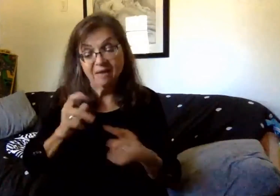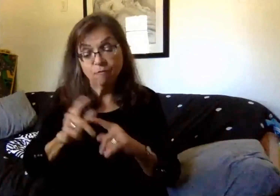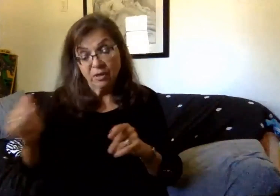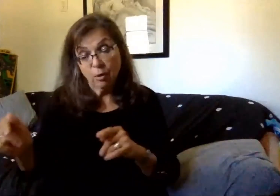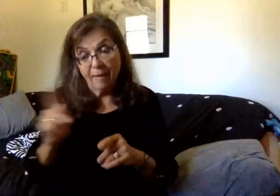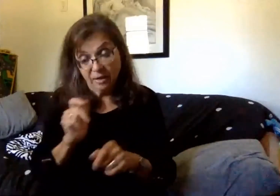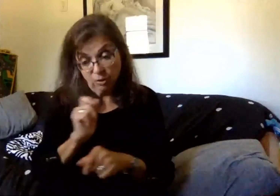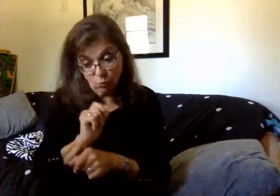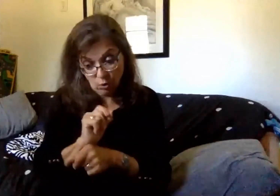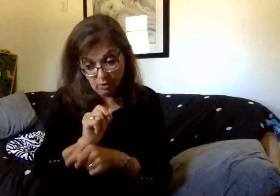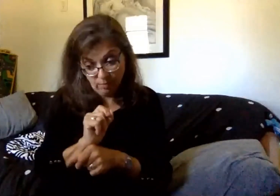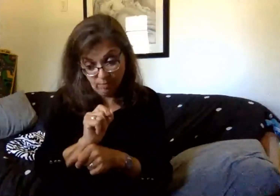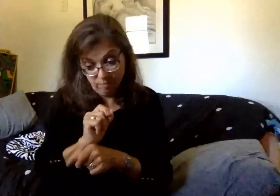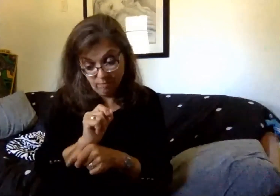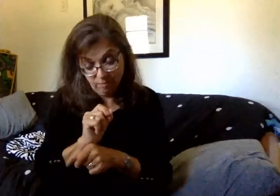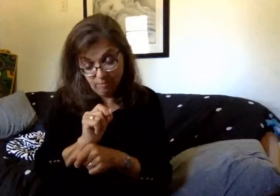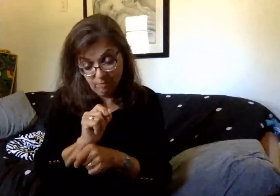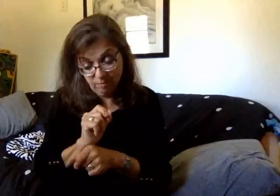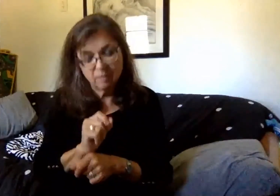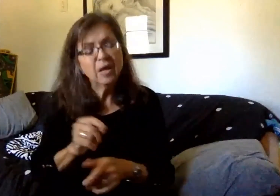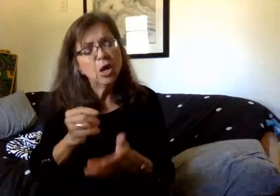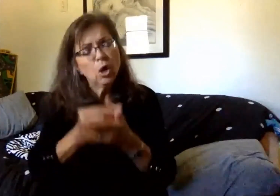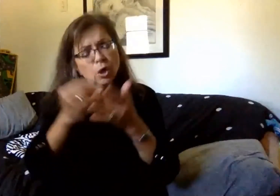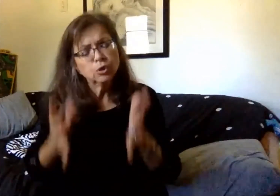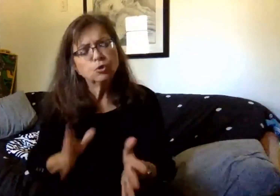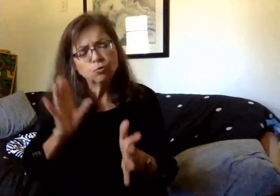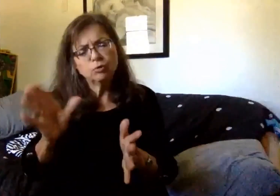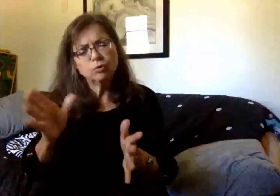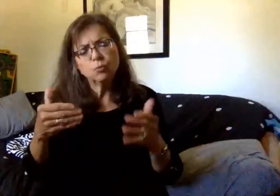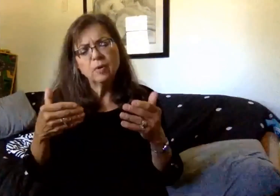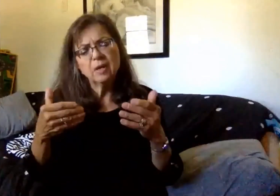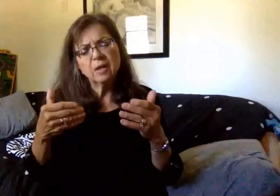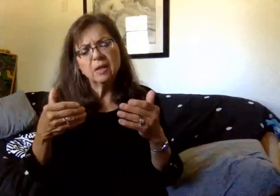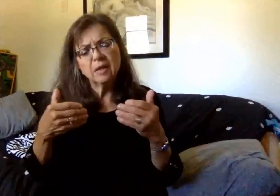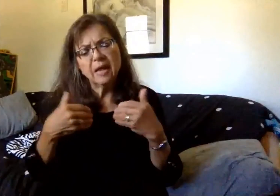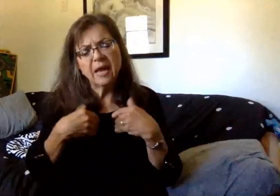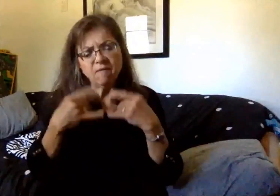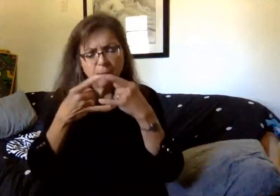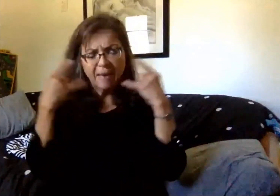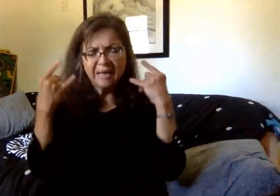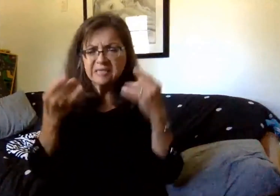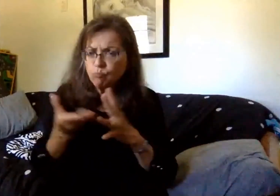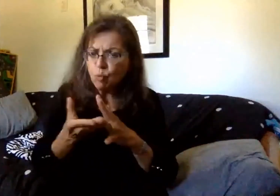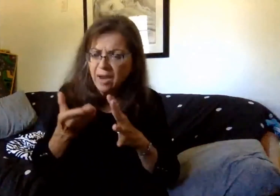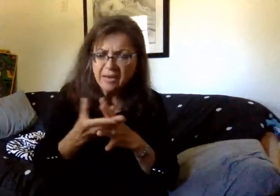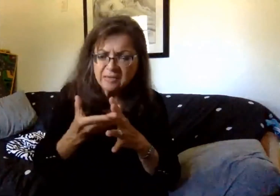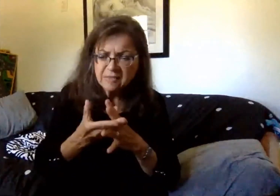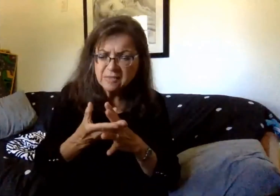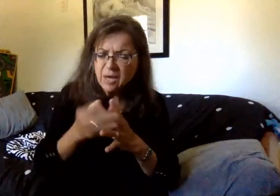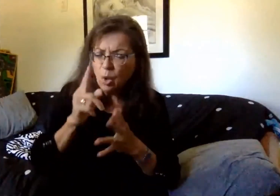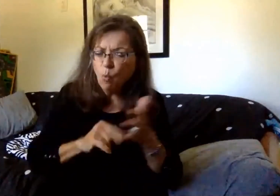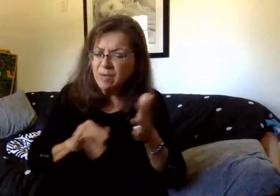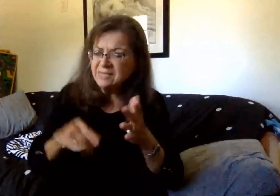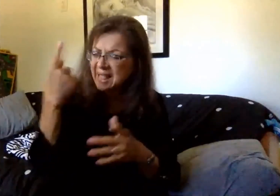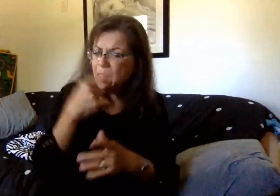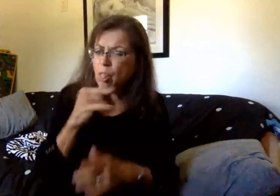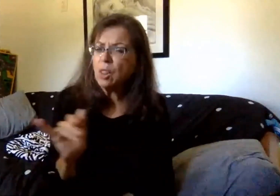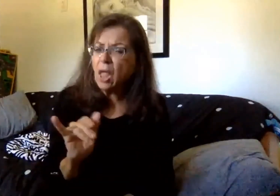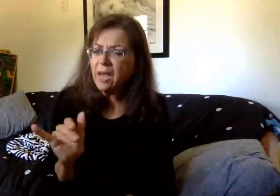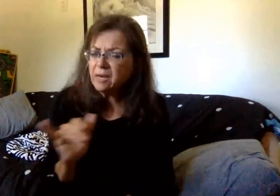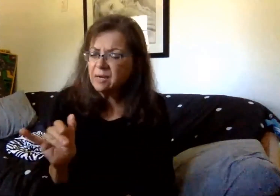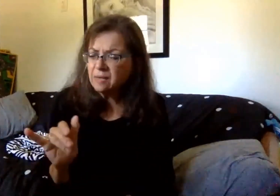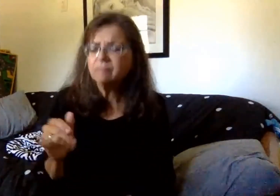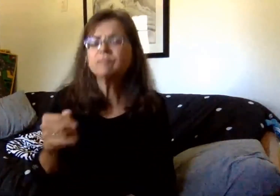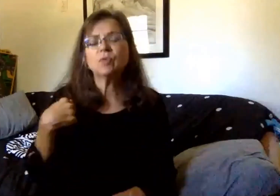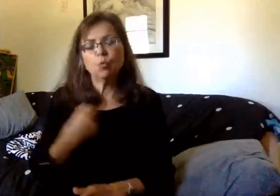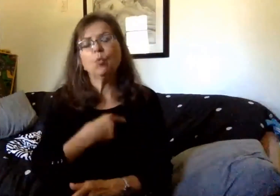school. Will students and staff be given mask breaks and what will that look like? We understand the importance of